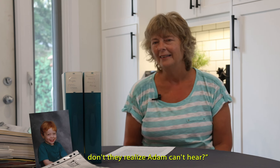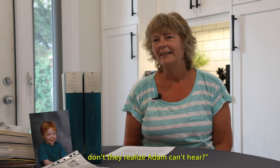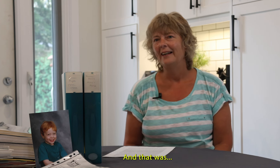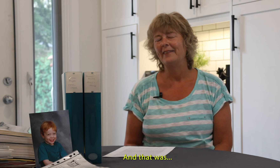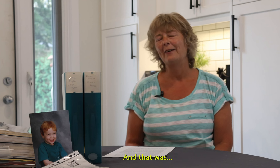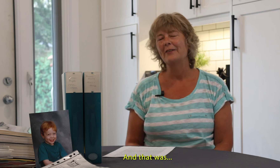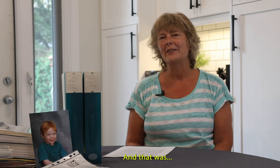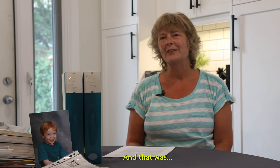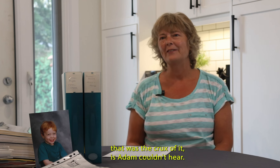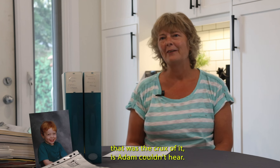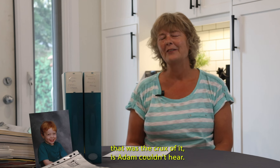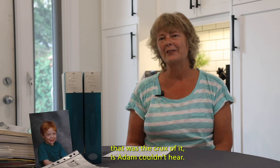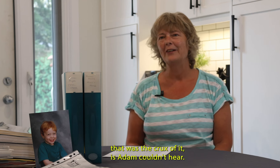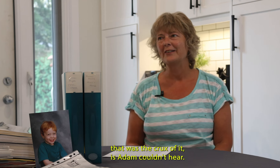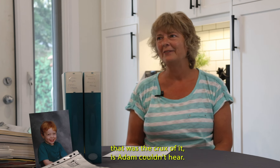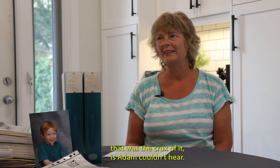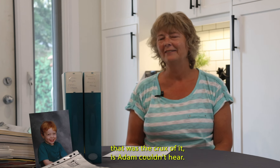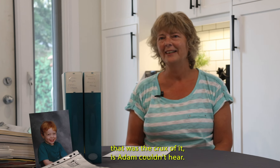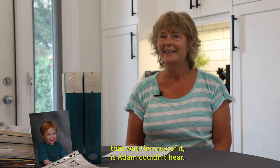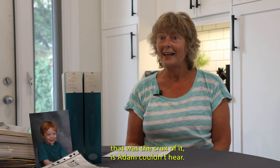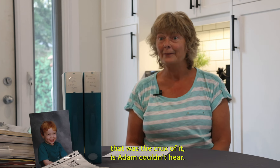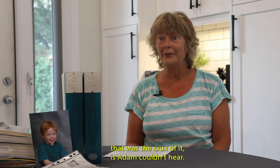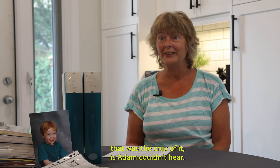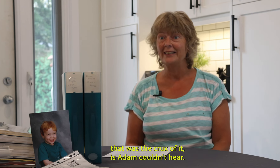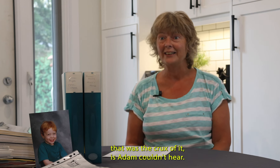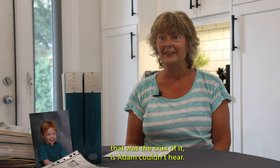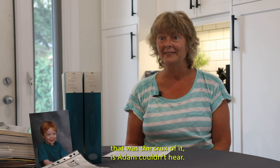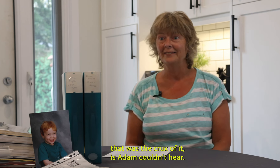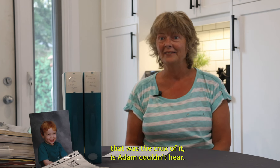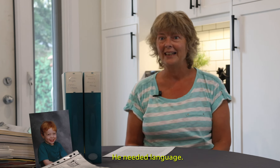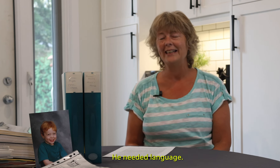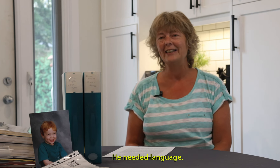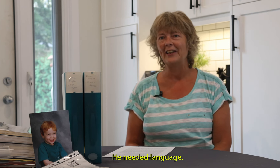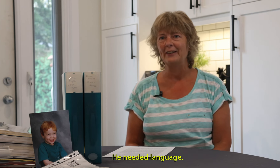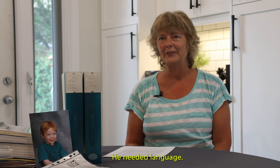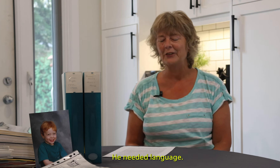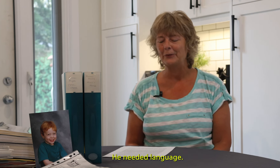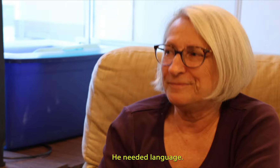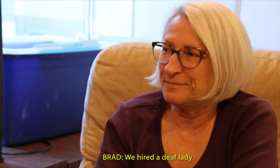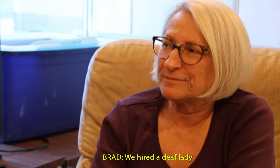And that was the crux of it is Adam couldn't hear. He needed language. We